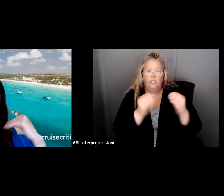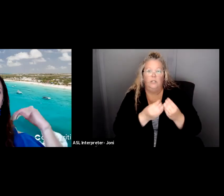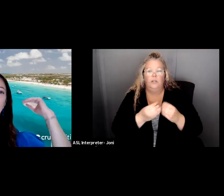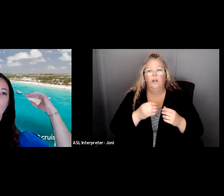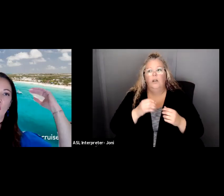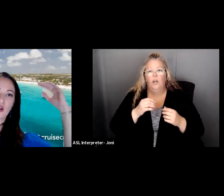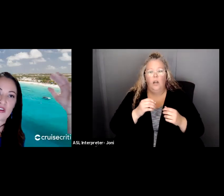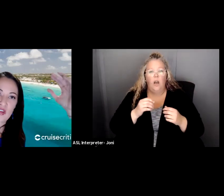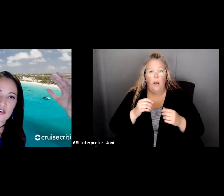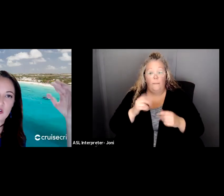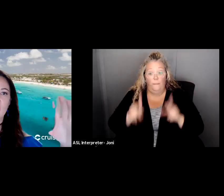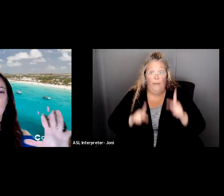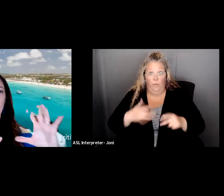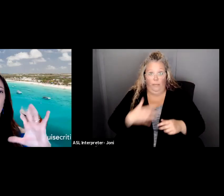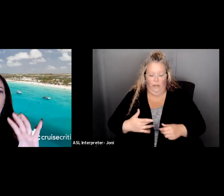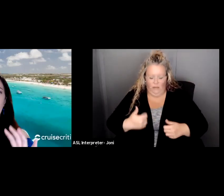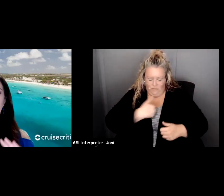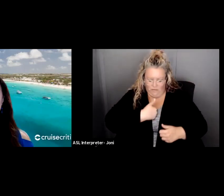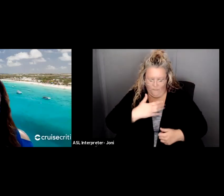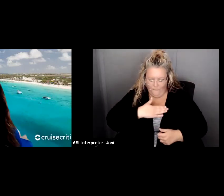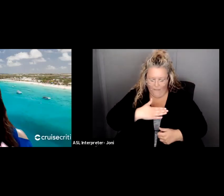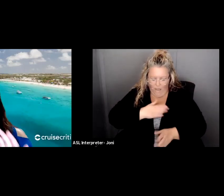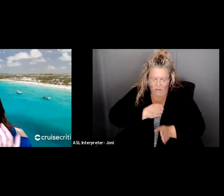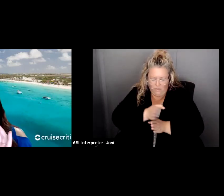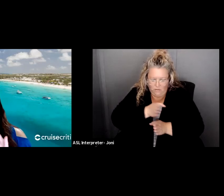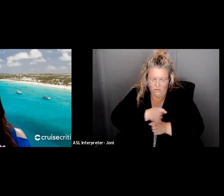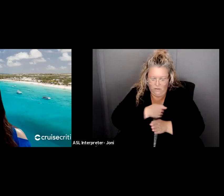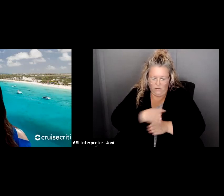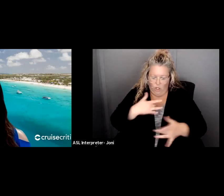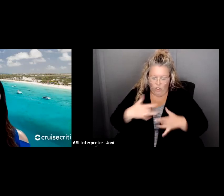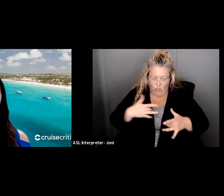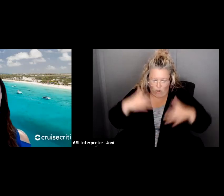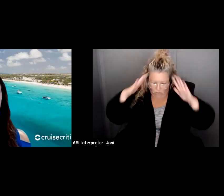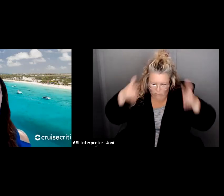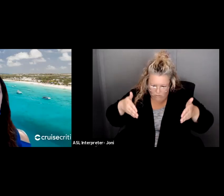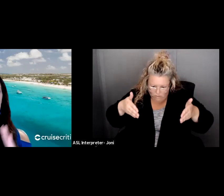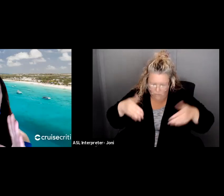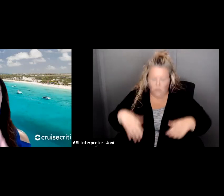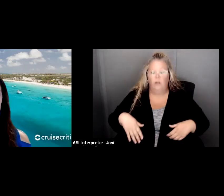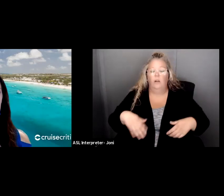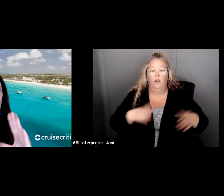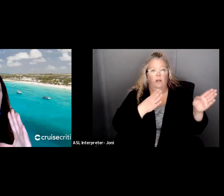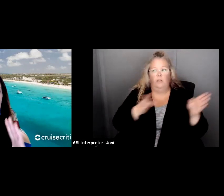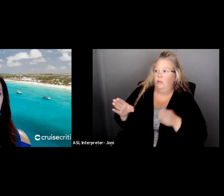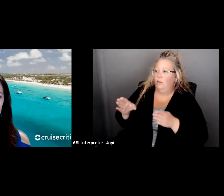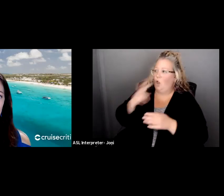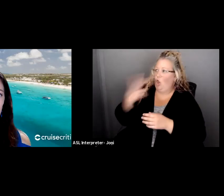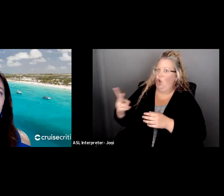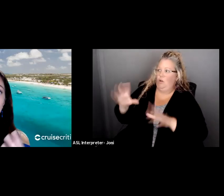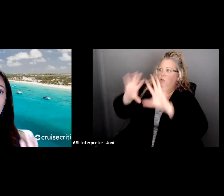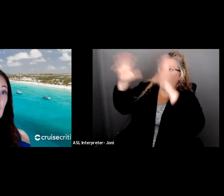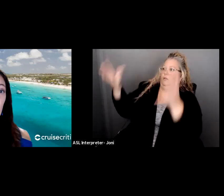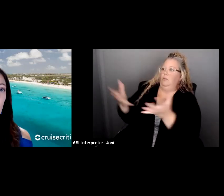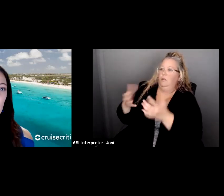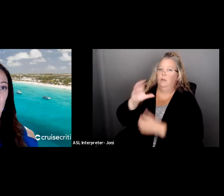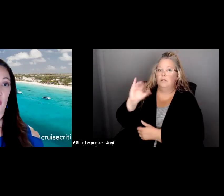of concern to the organizations, it really helps people stay on target to what the center is all about